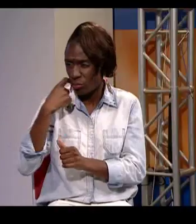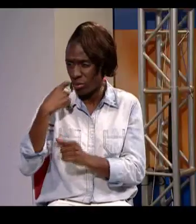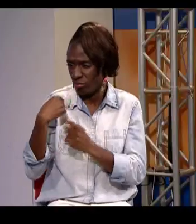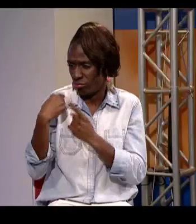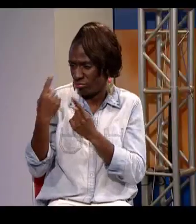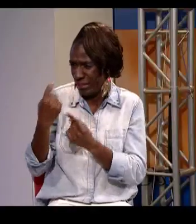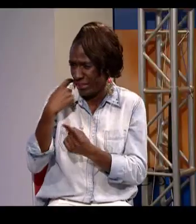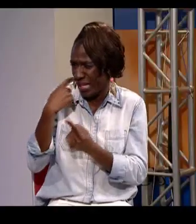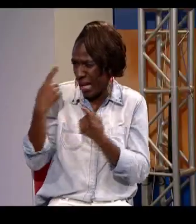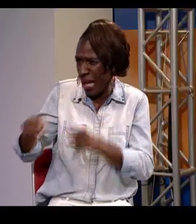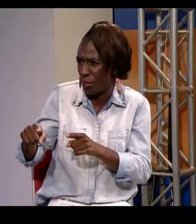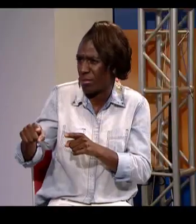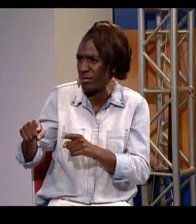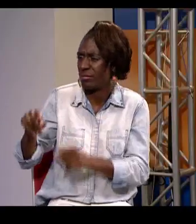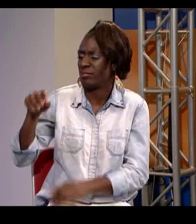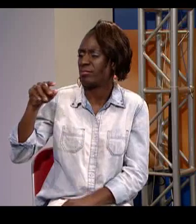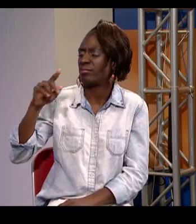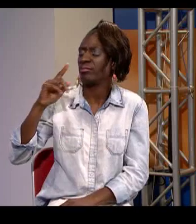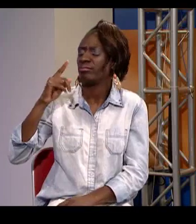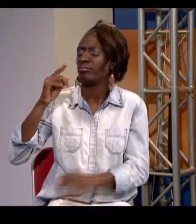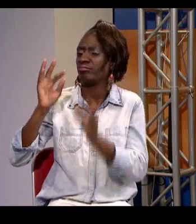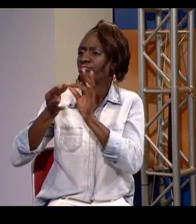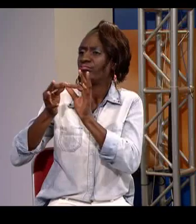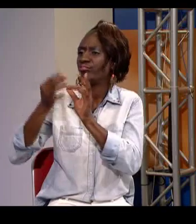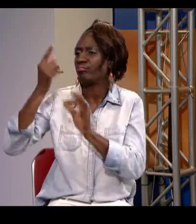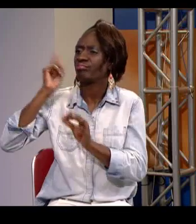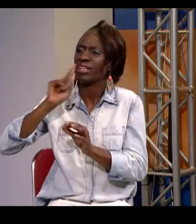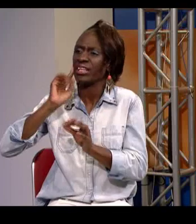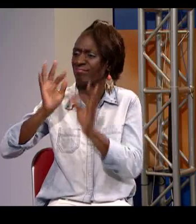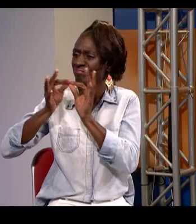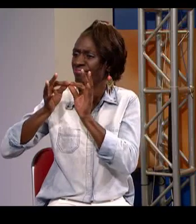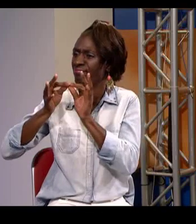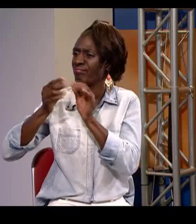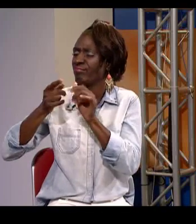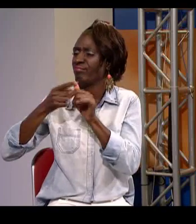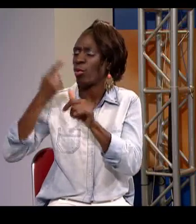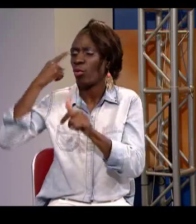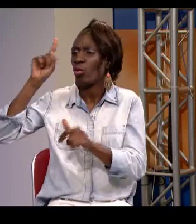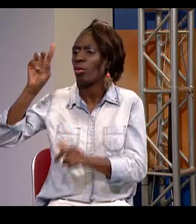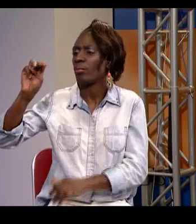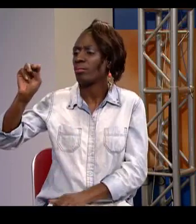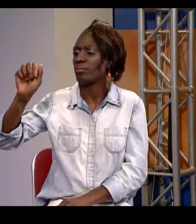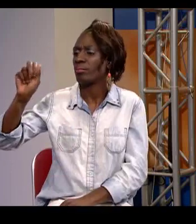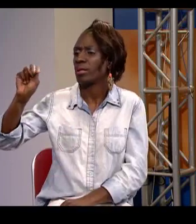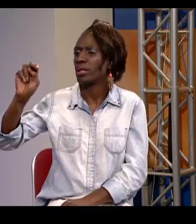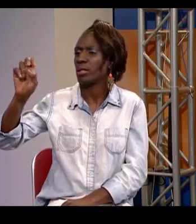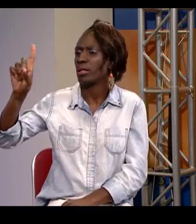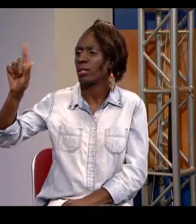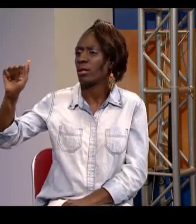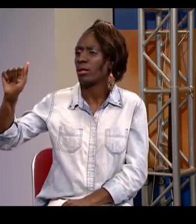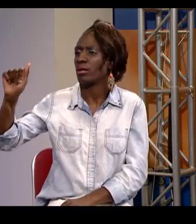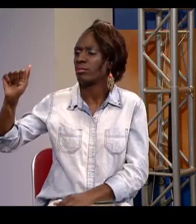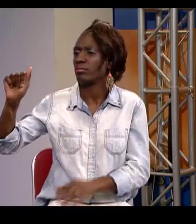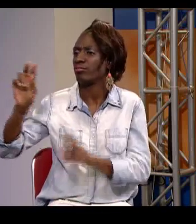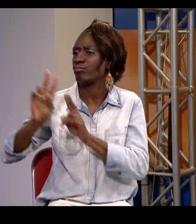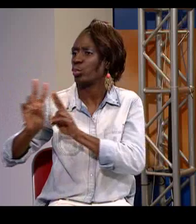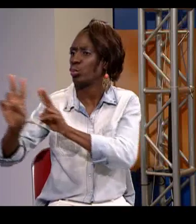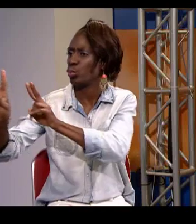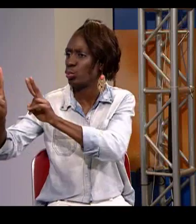So you were just saying, you were talking a little bit about a fake interpreter, the one that was at the Mandela